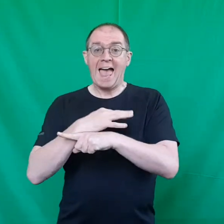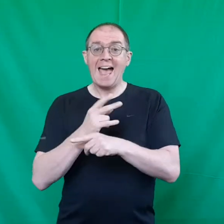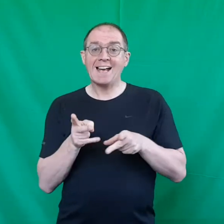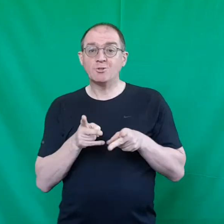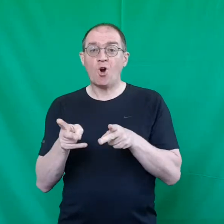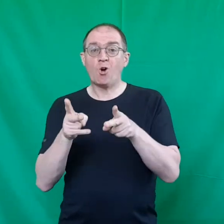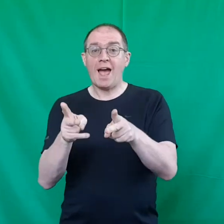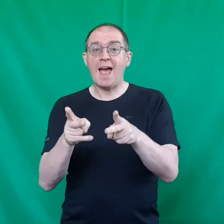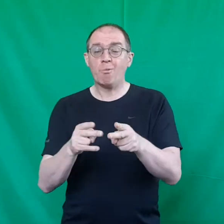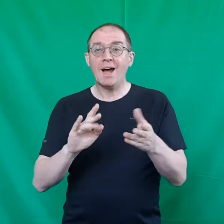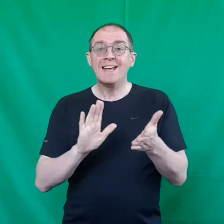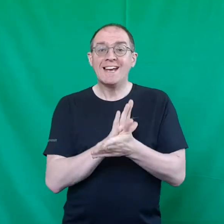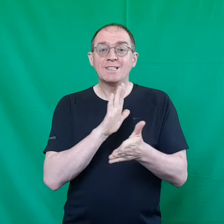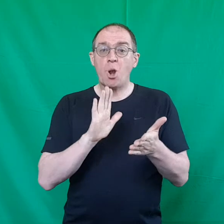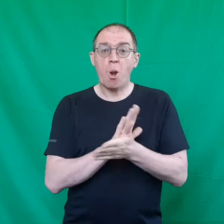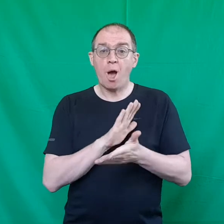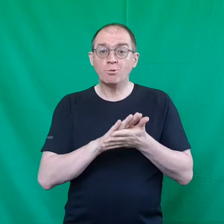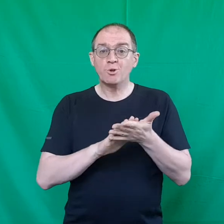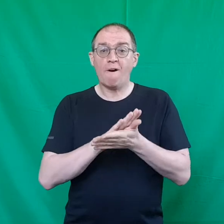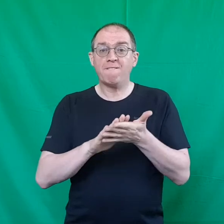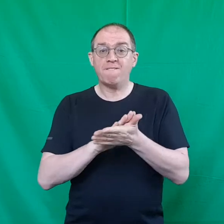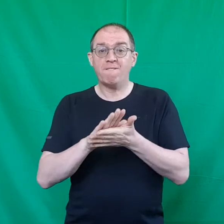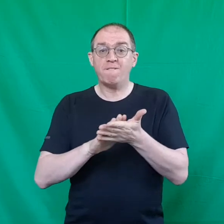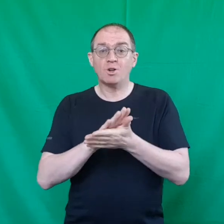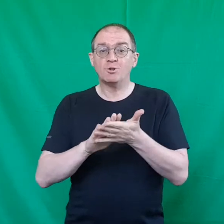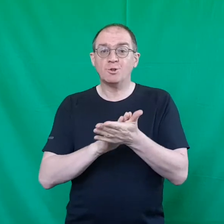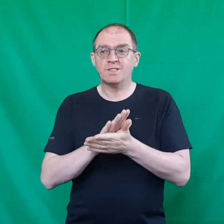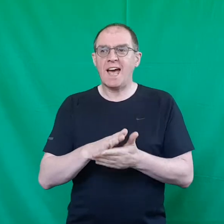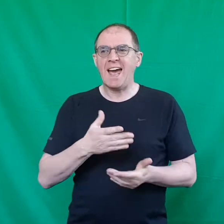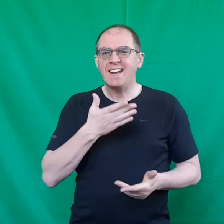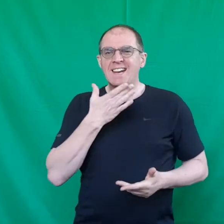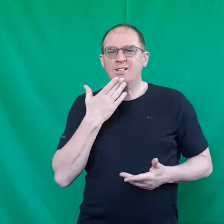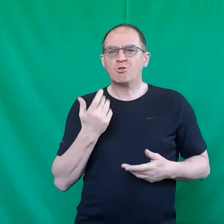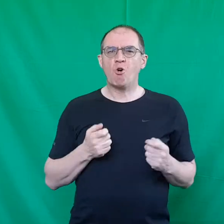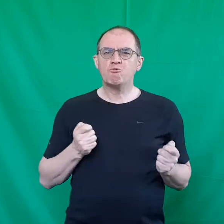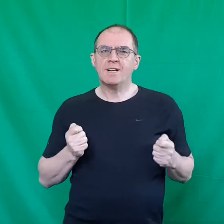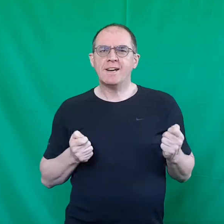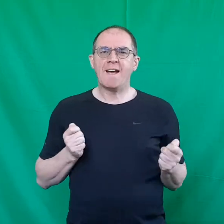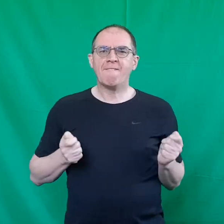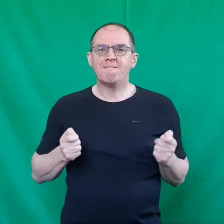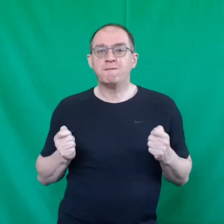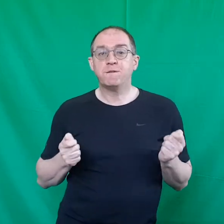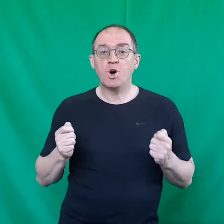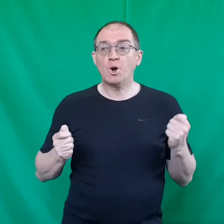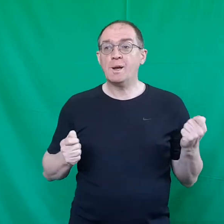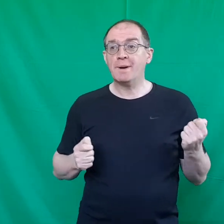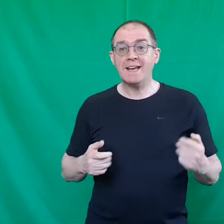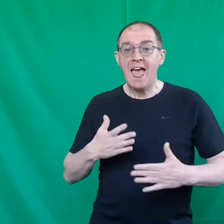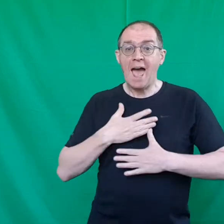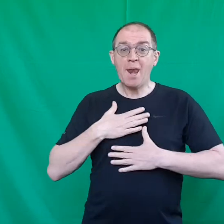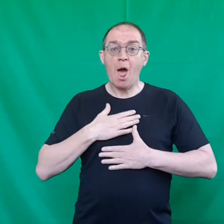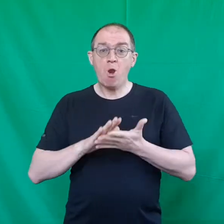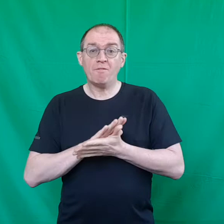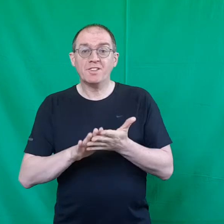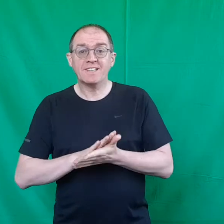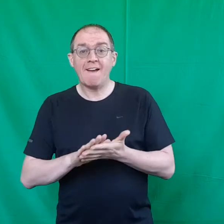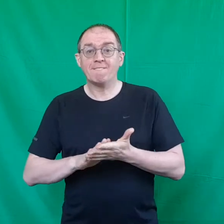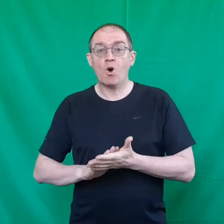Hedgehog Highway is loads of funky sounds. It's got a really nice funky beat and I love the sound for